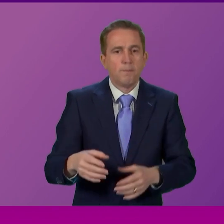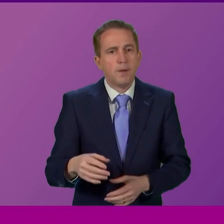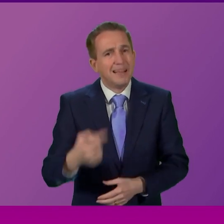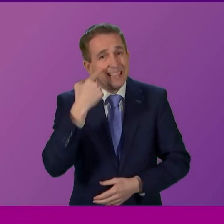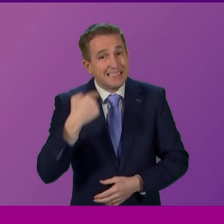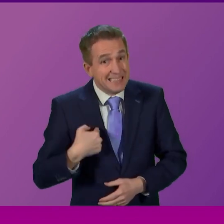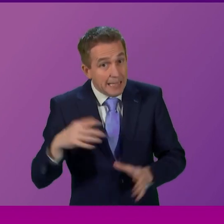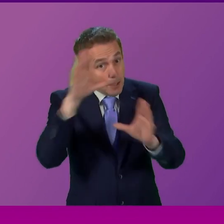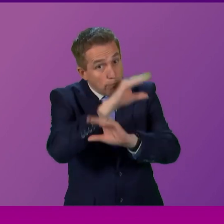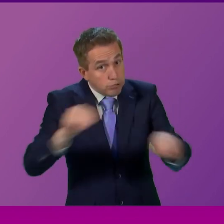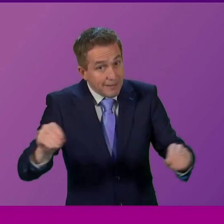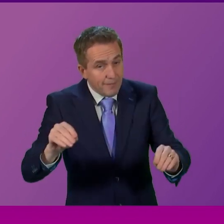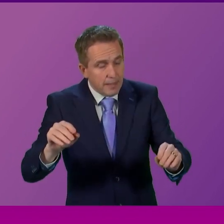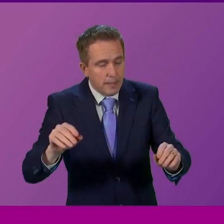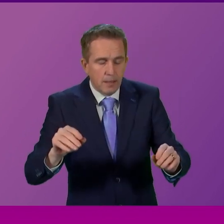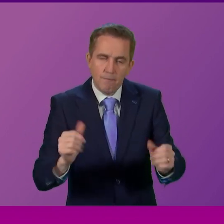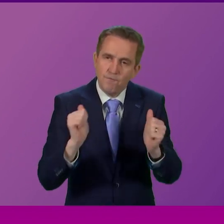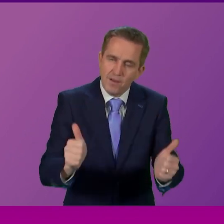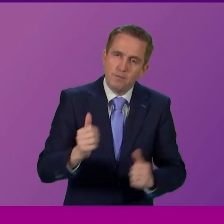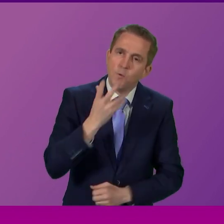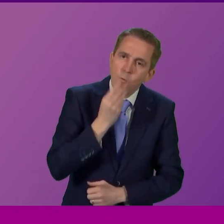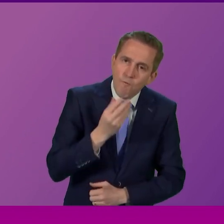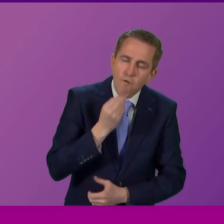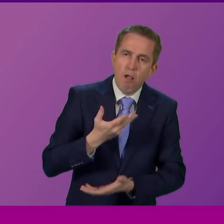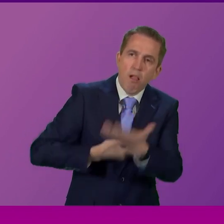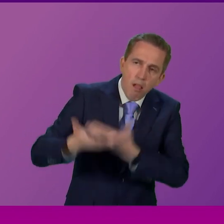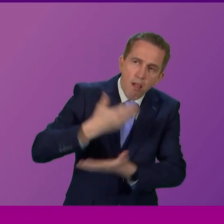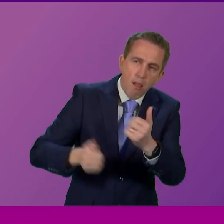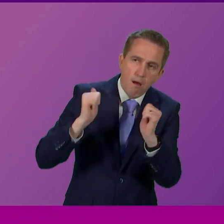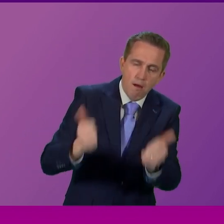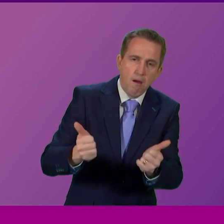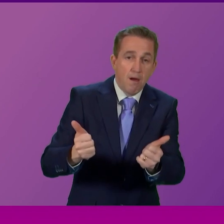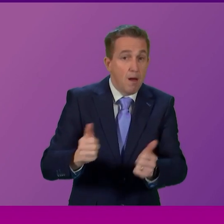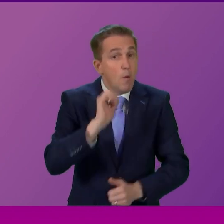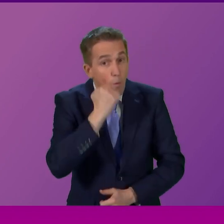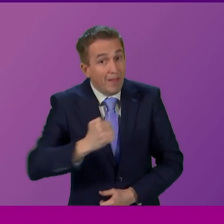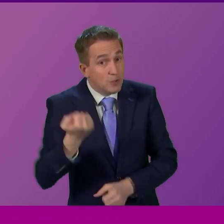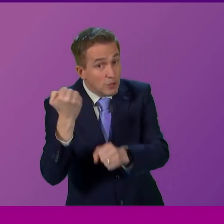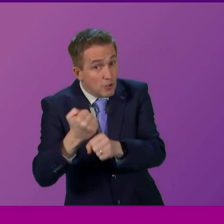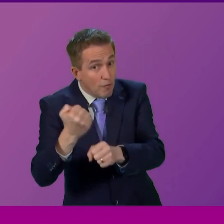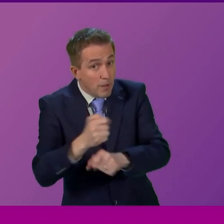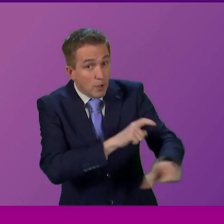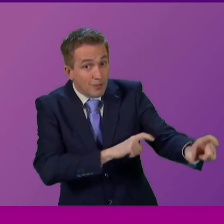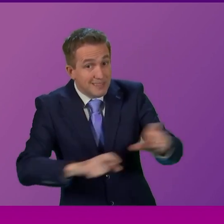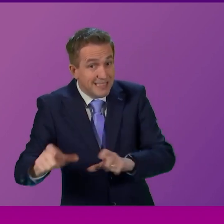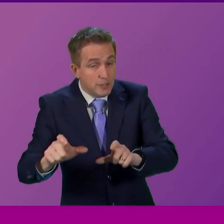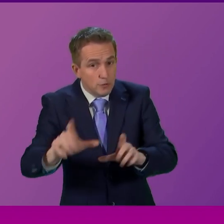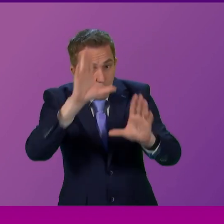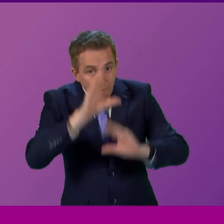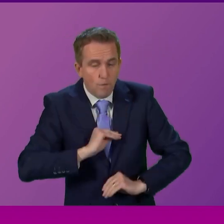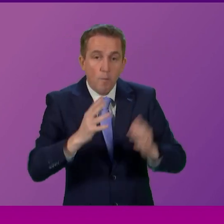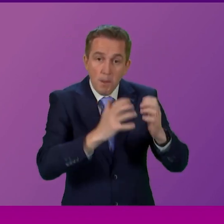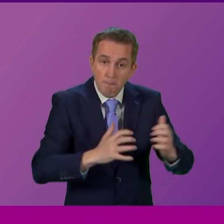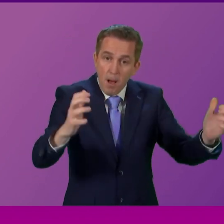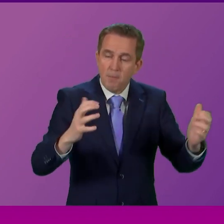briefings during Covid were incredibly useful and helpful. Will the Scottish Government continue to keep this Parliament and the public regularly